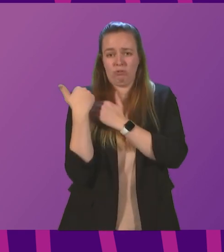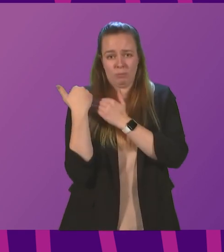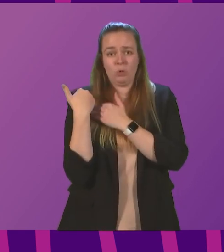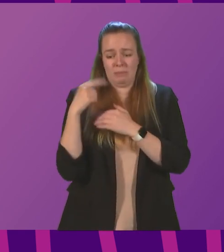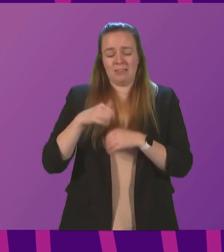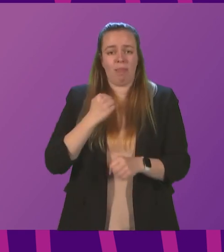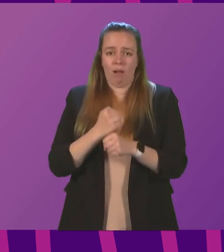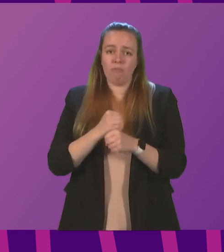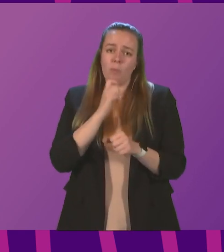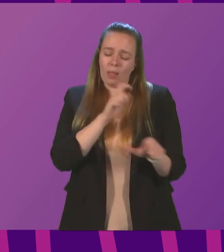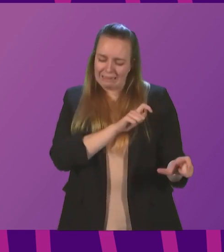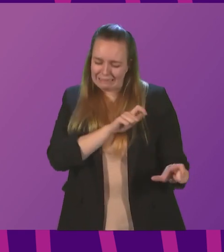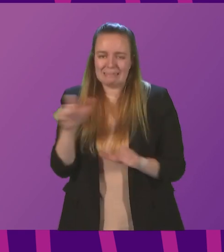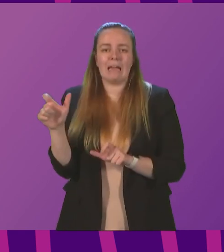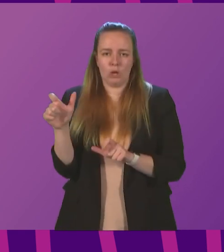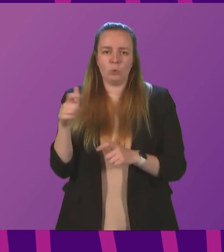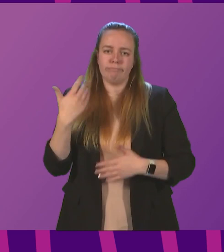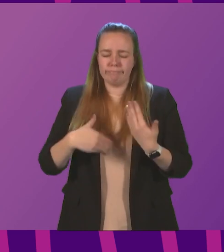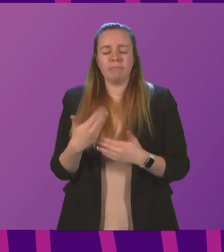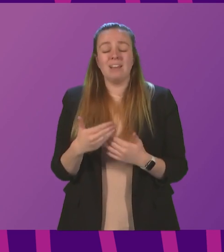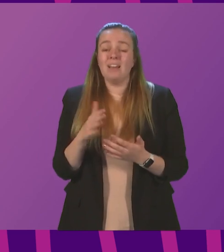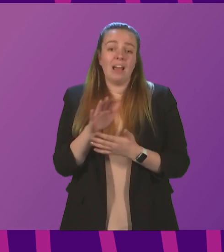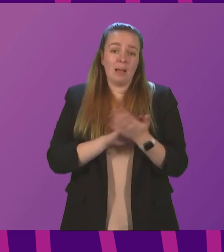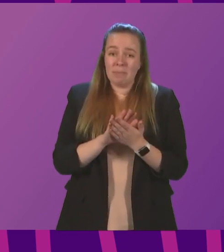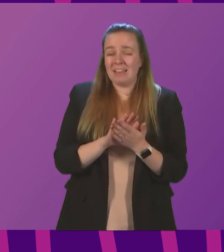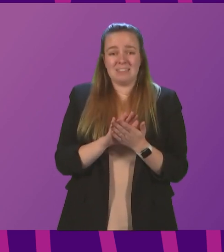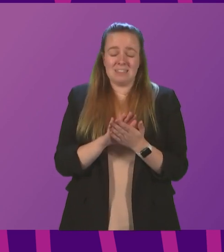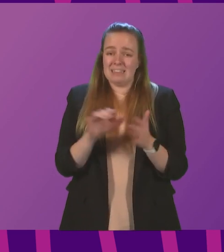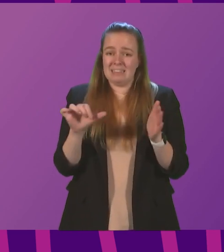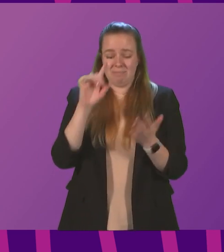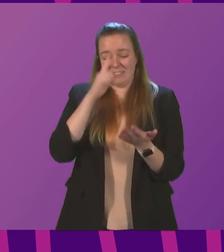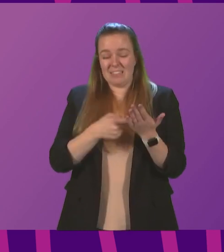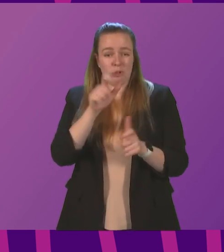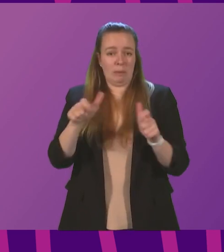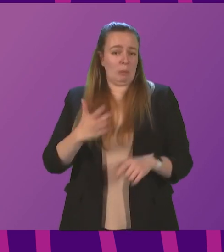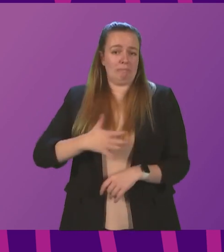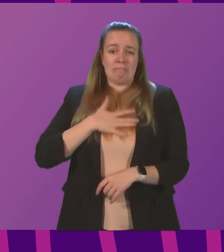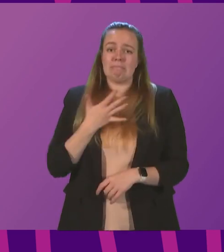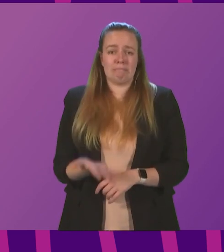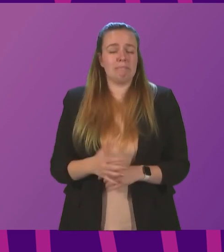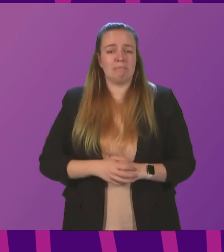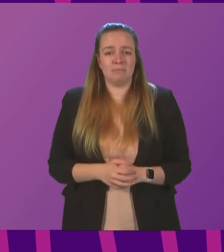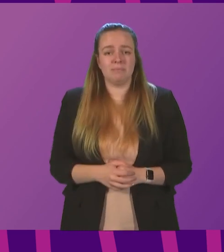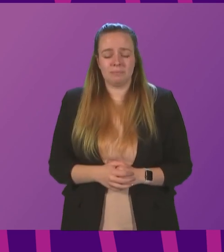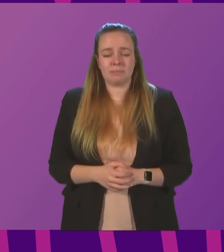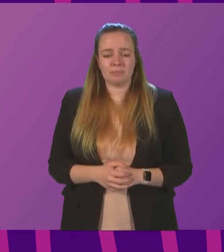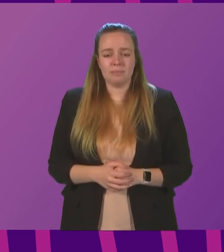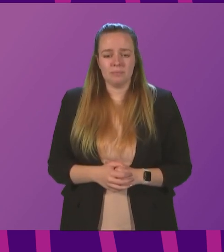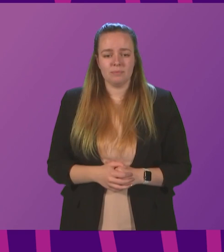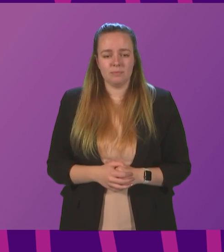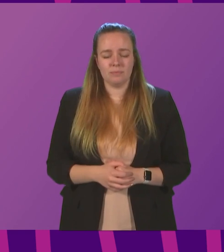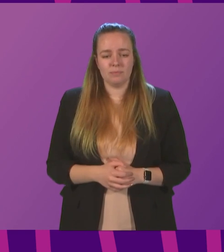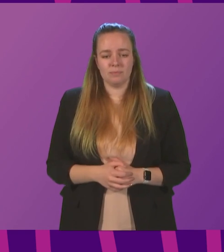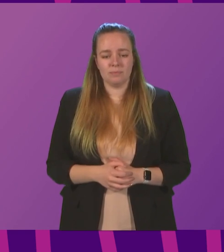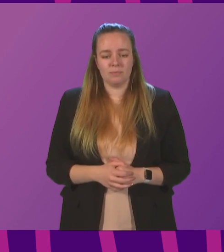that this government will continue to take seriously, even when it means unpopular decisions every single day that we're in this pandemic. Annabel